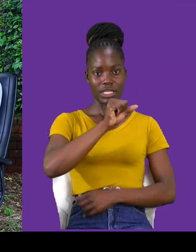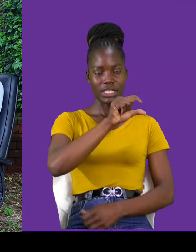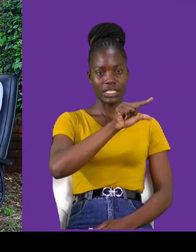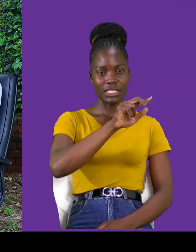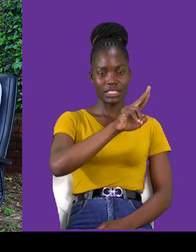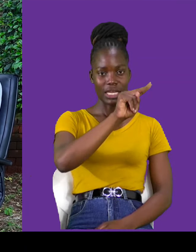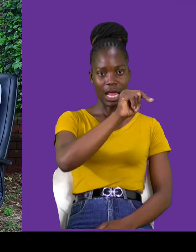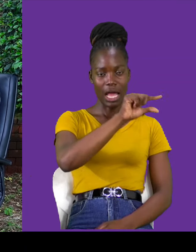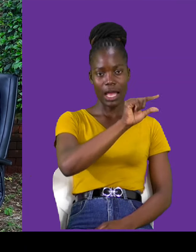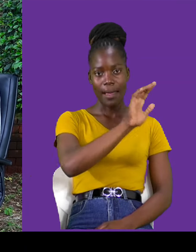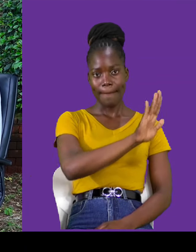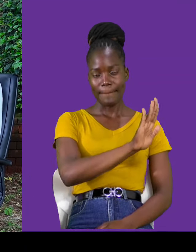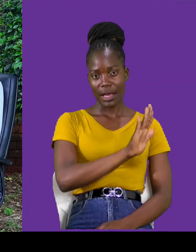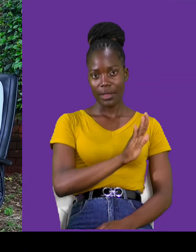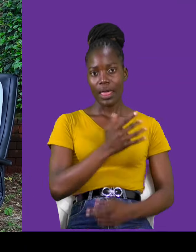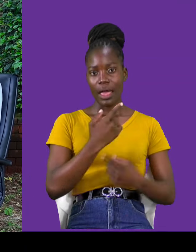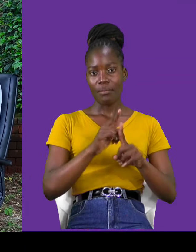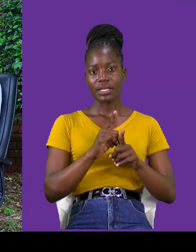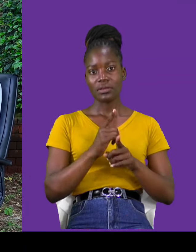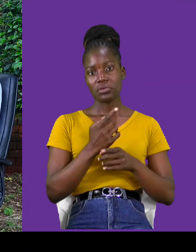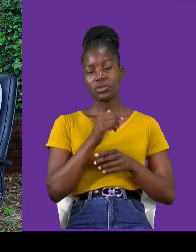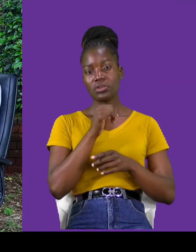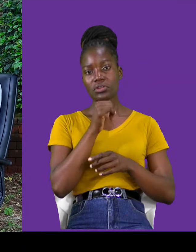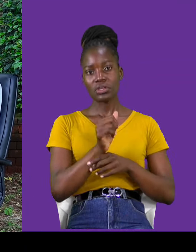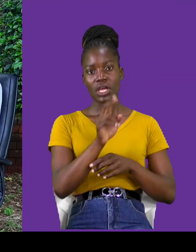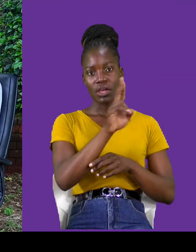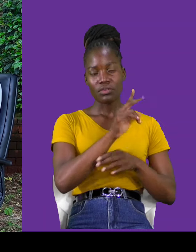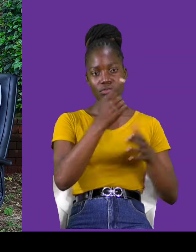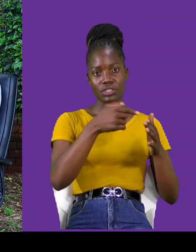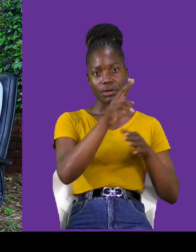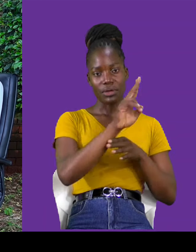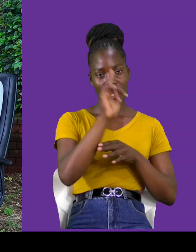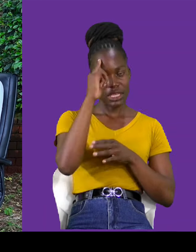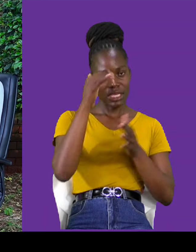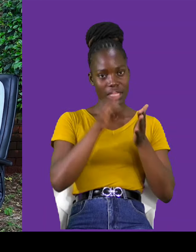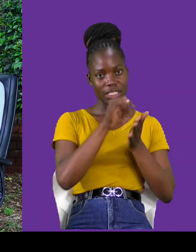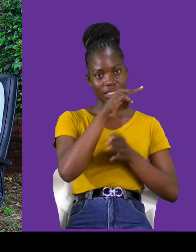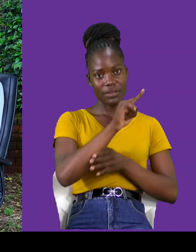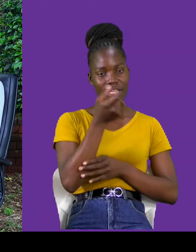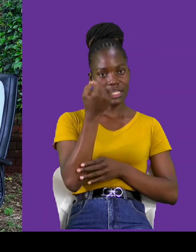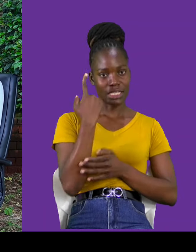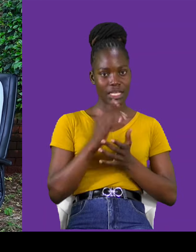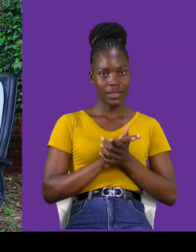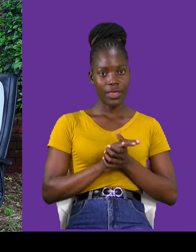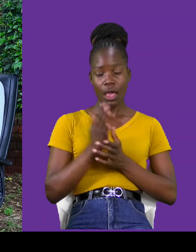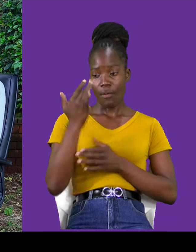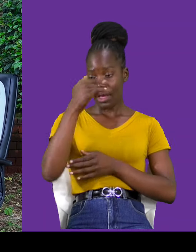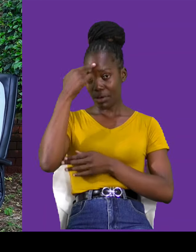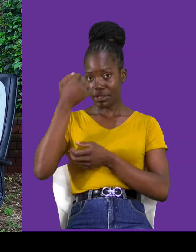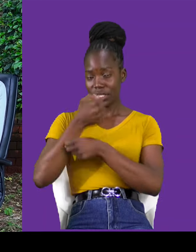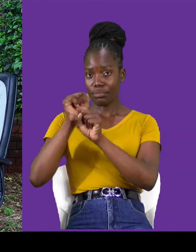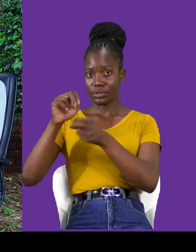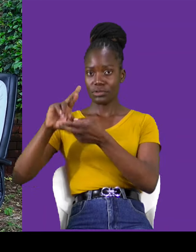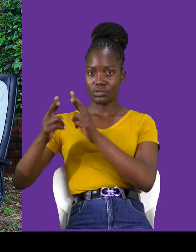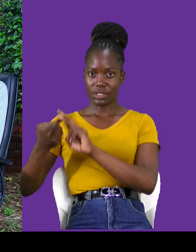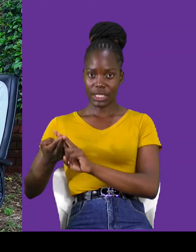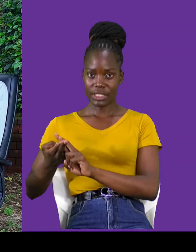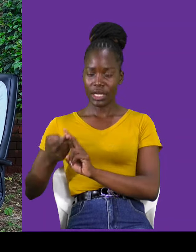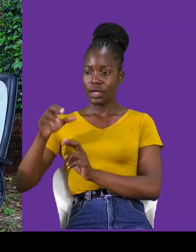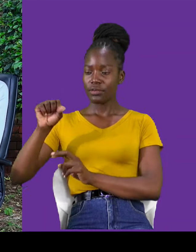but I shouldn't use, thinking he'll understand. Because they cannot relate, they cannot relate to the slang, they cannot relate to